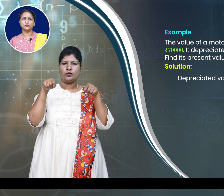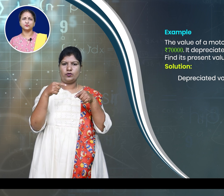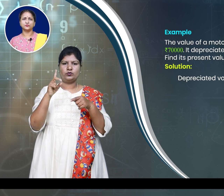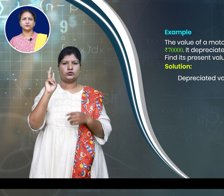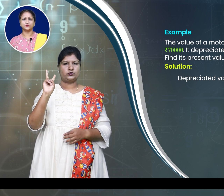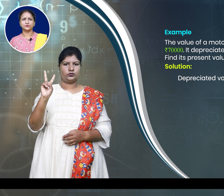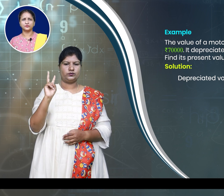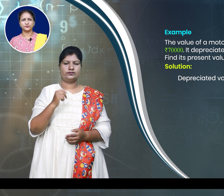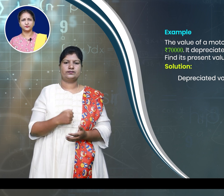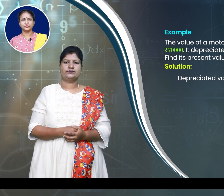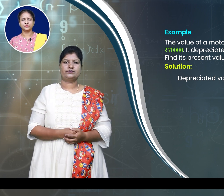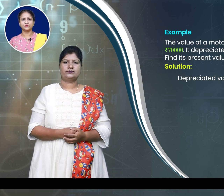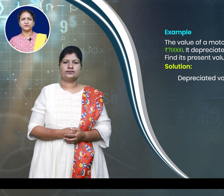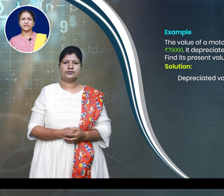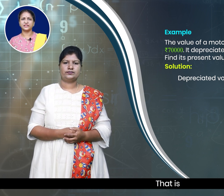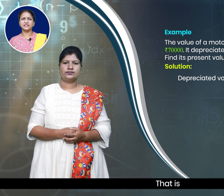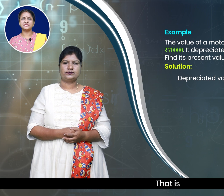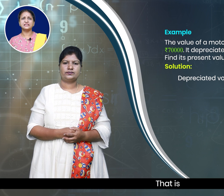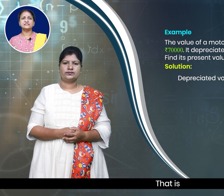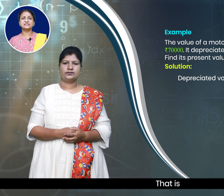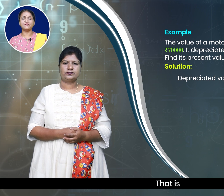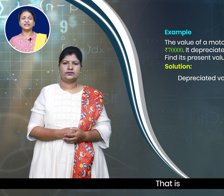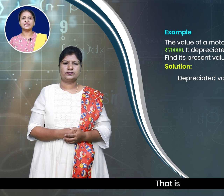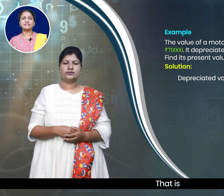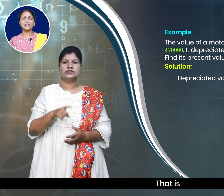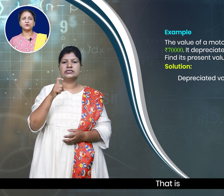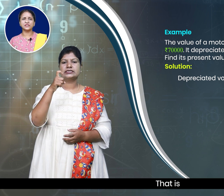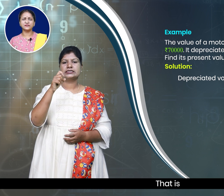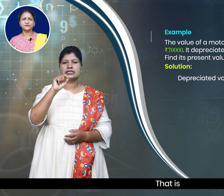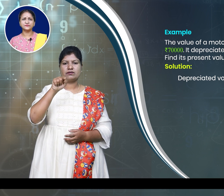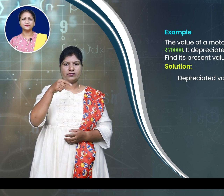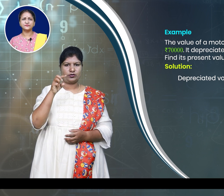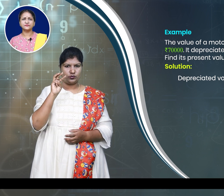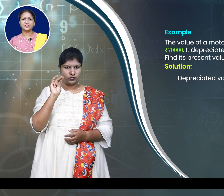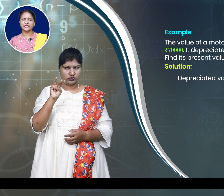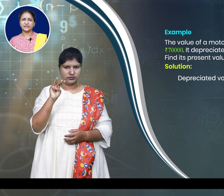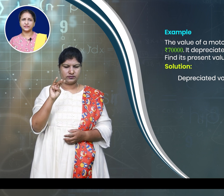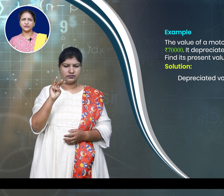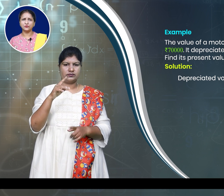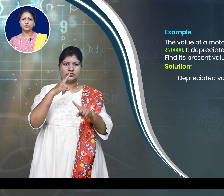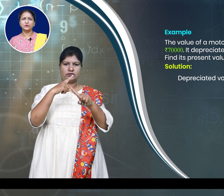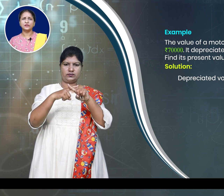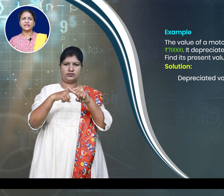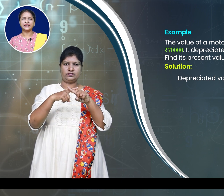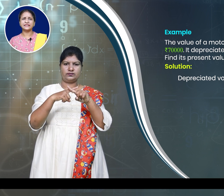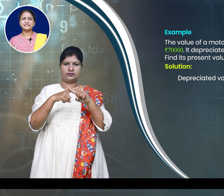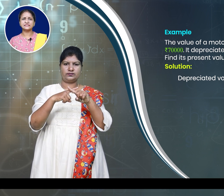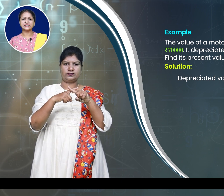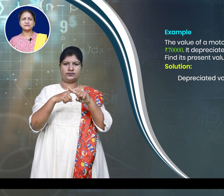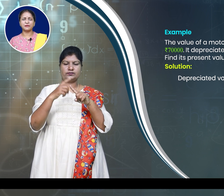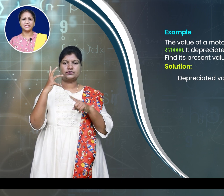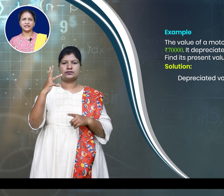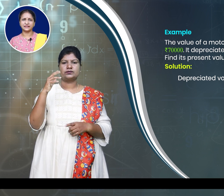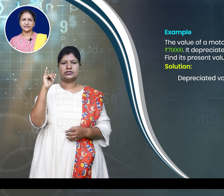That is 70,000 into 96 by 100